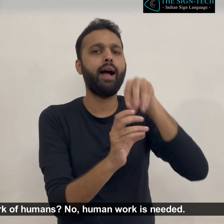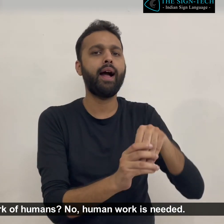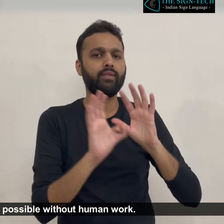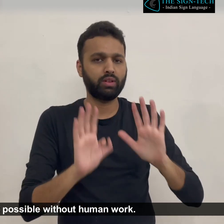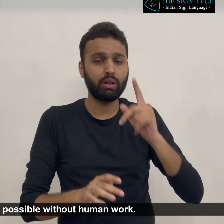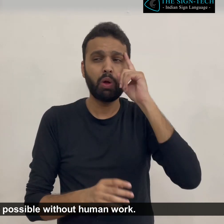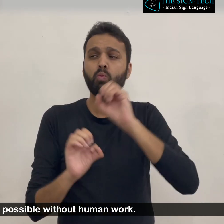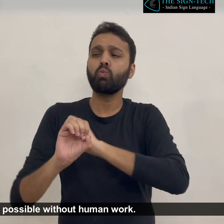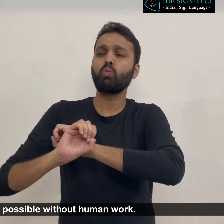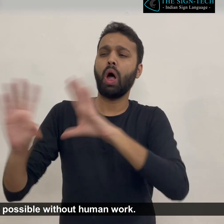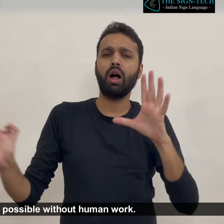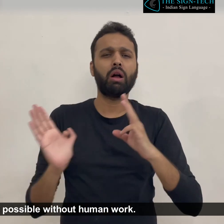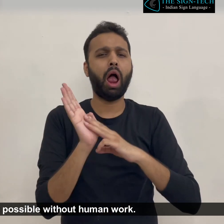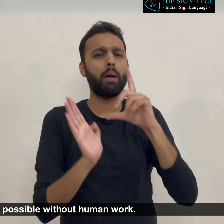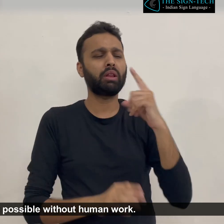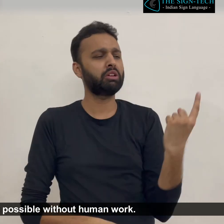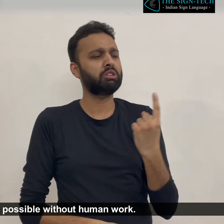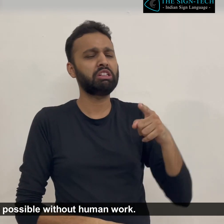It is not possible without human work.